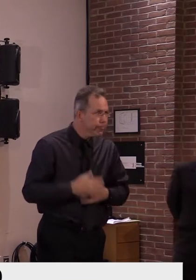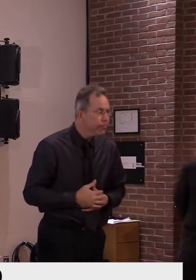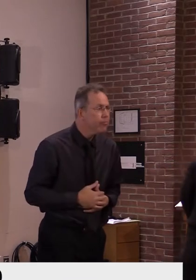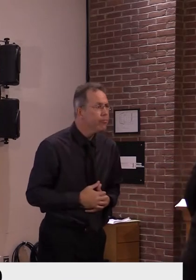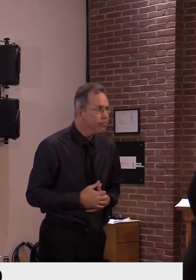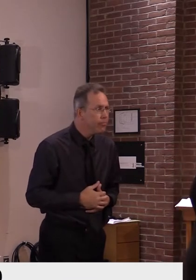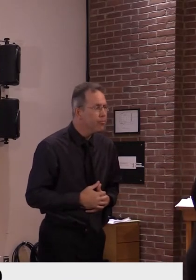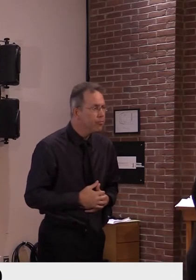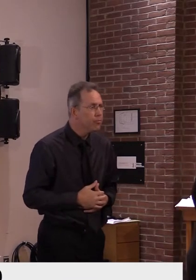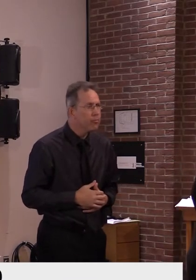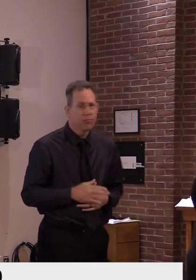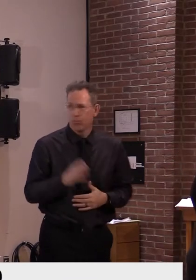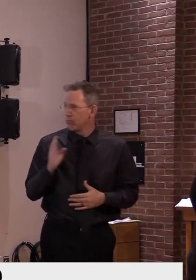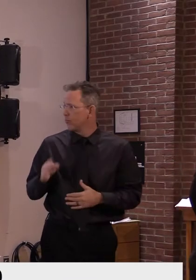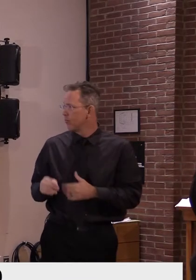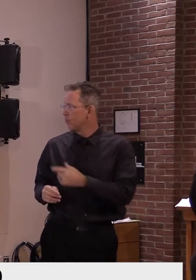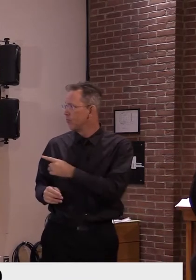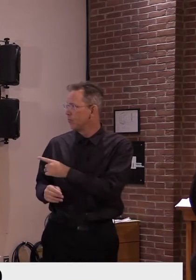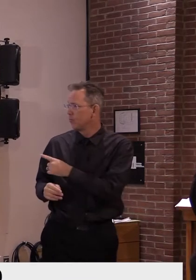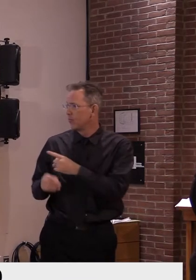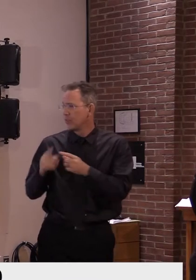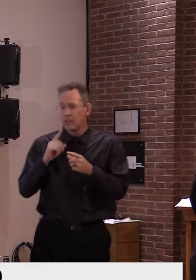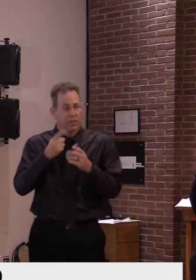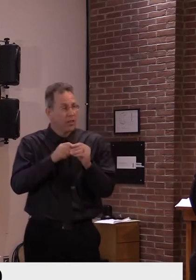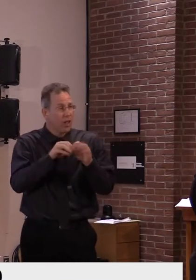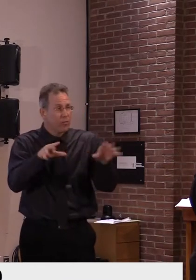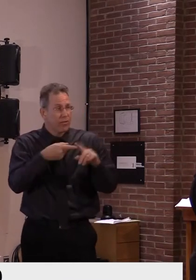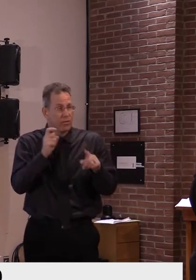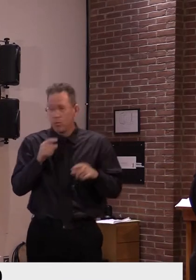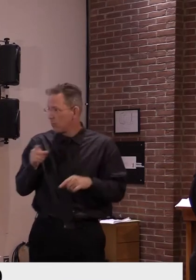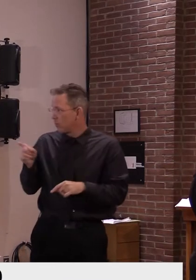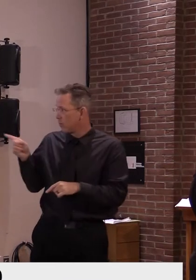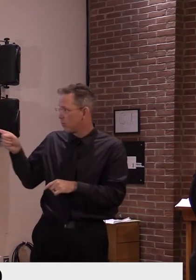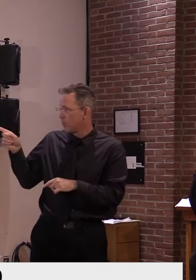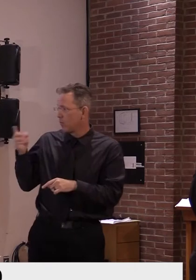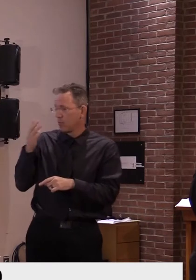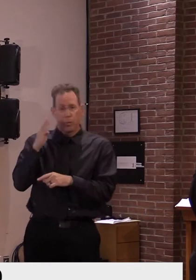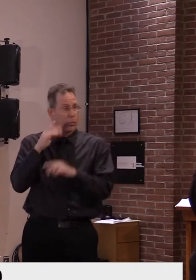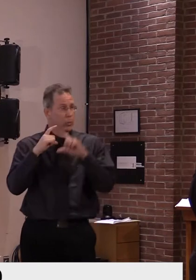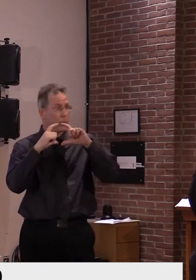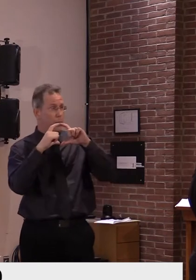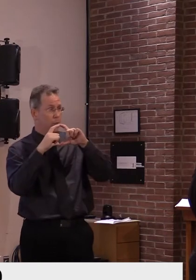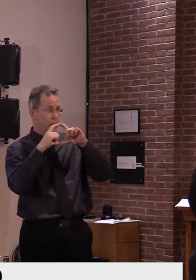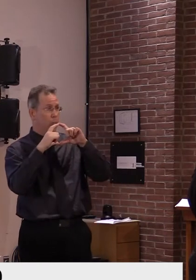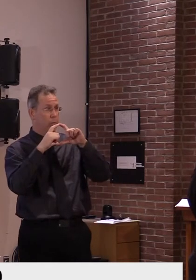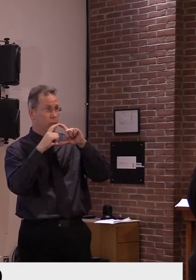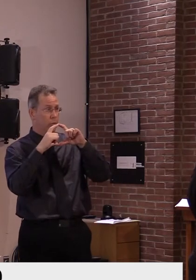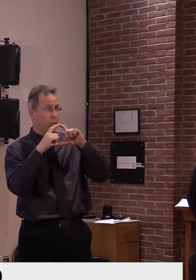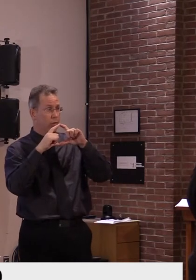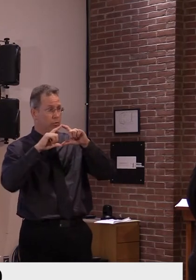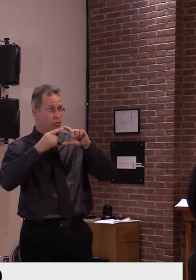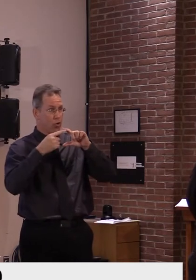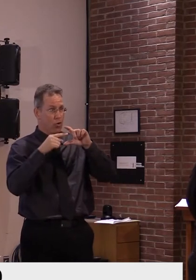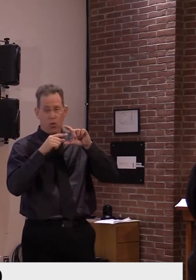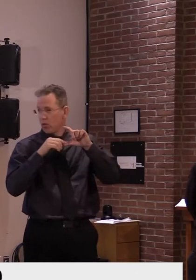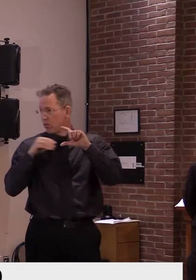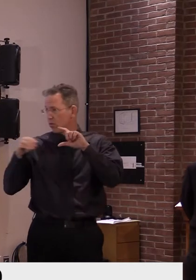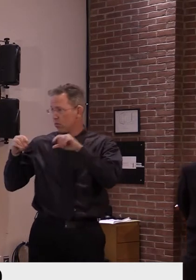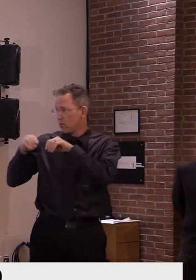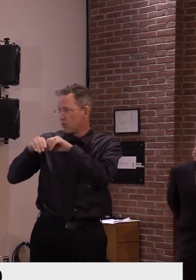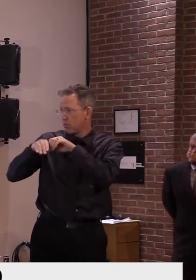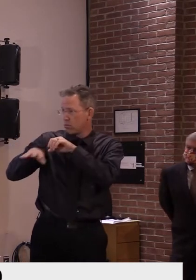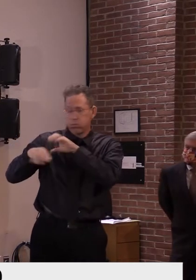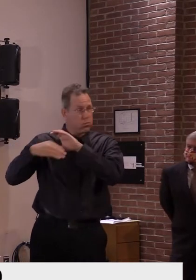about the schools and other places. So we can see that an initial outbreak that the most up-to-date number is 17